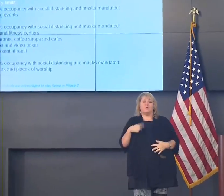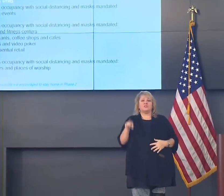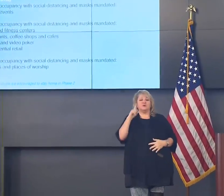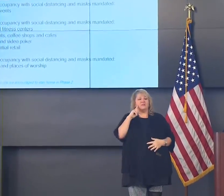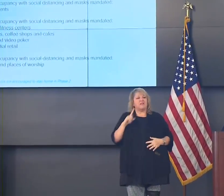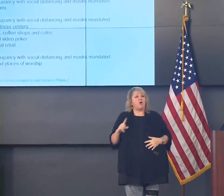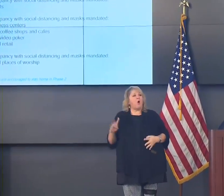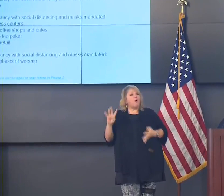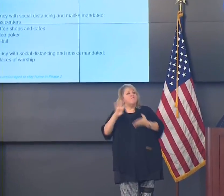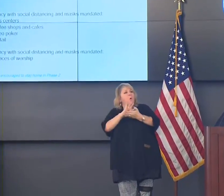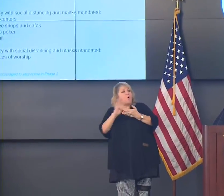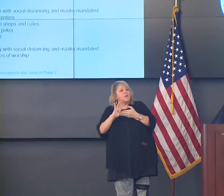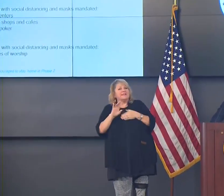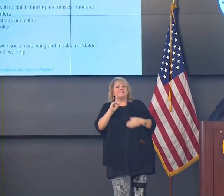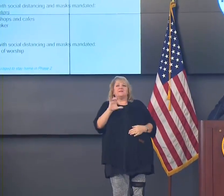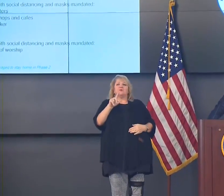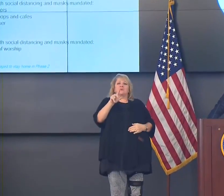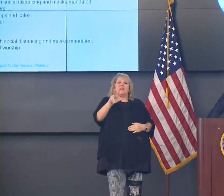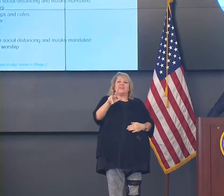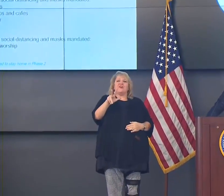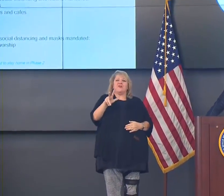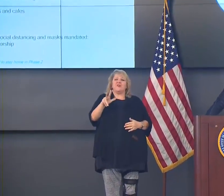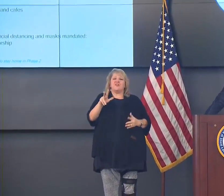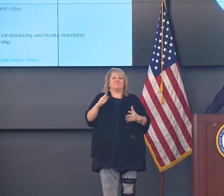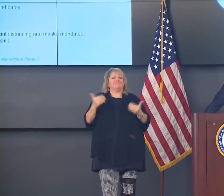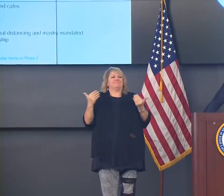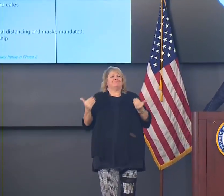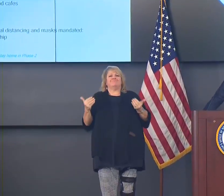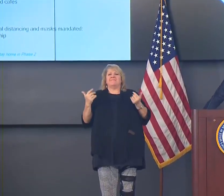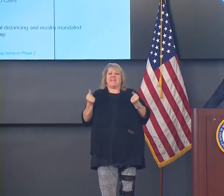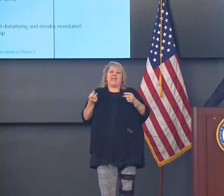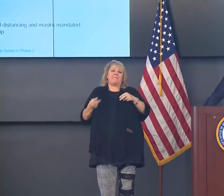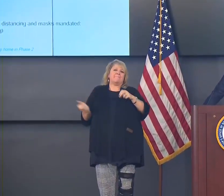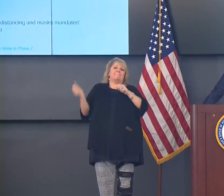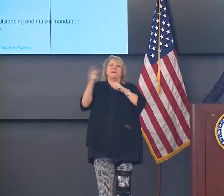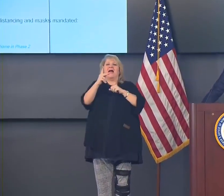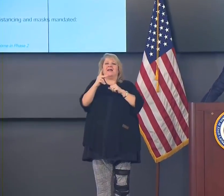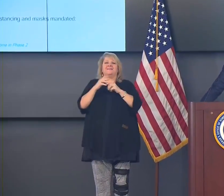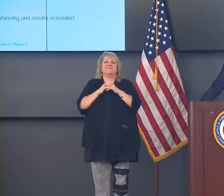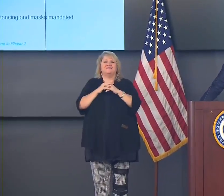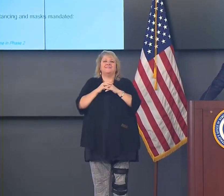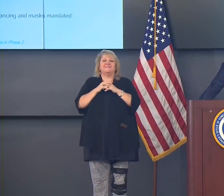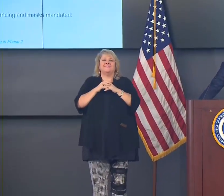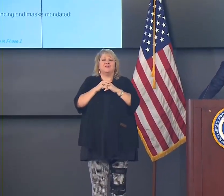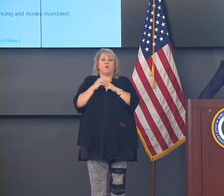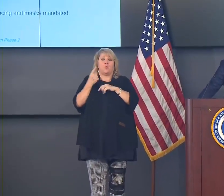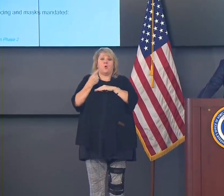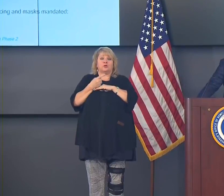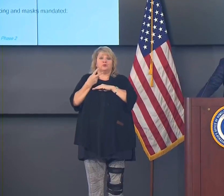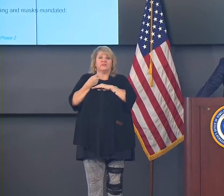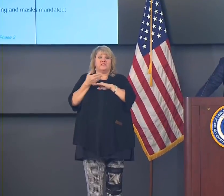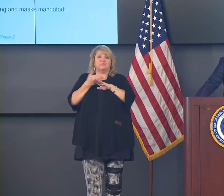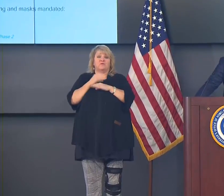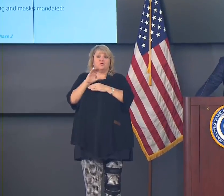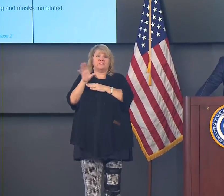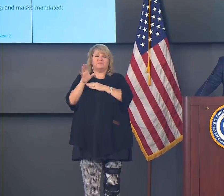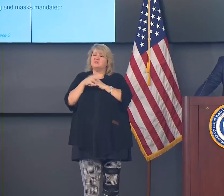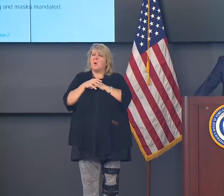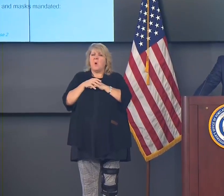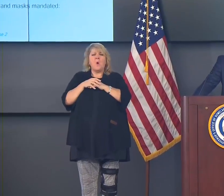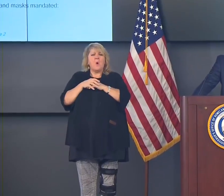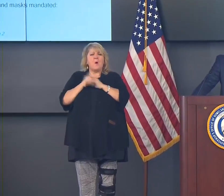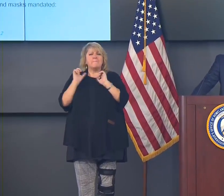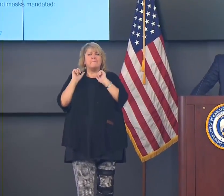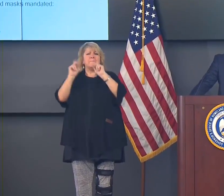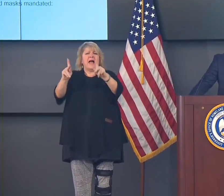it is likely that we will reduce the restrictions a couple of days ahead of Christmas. All the information